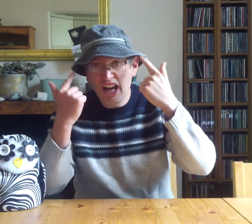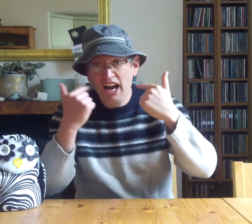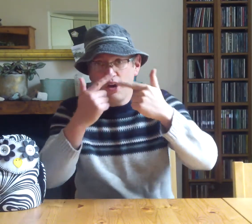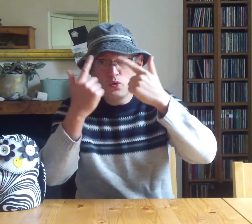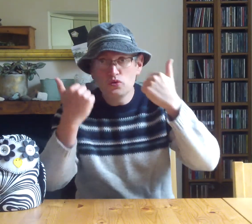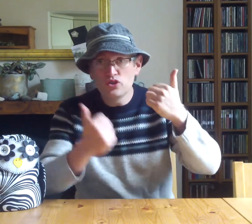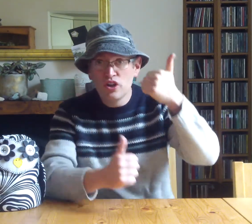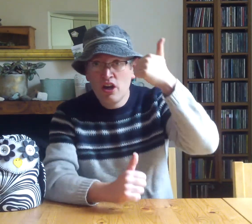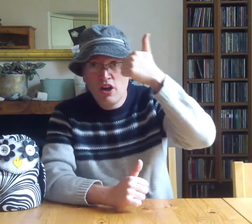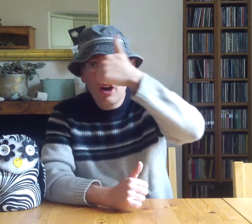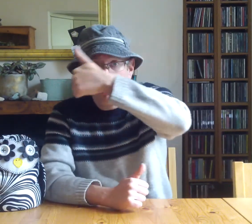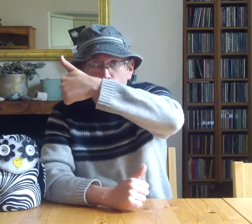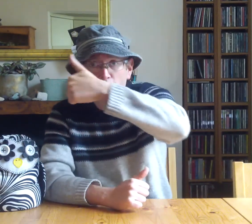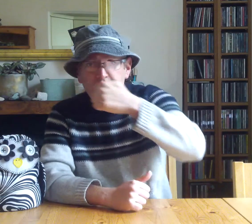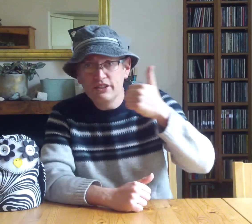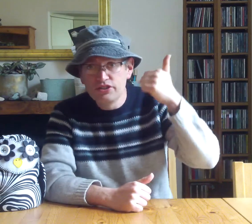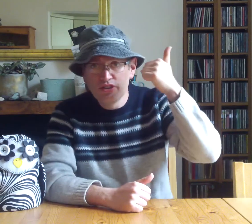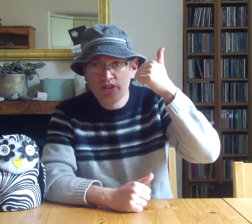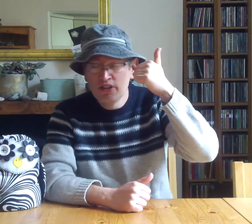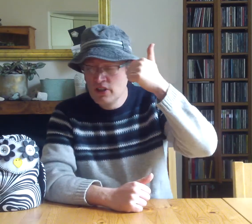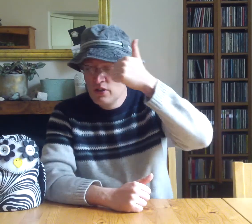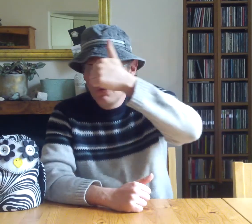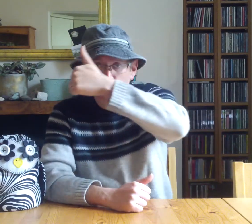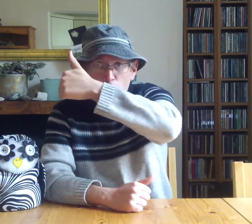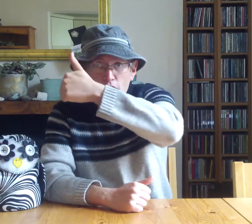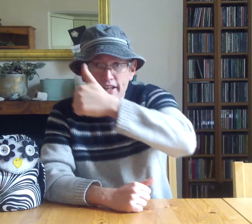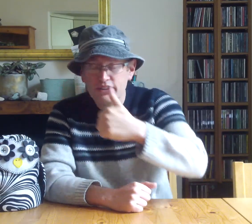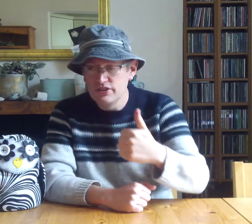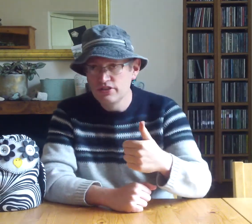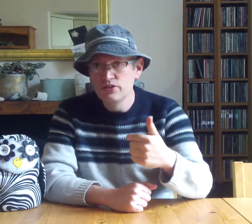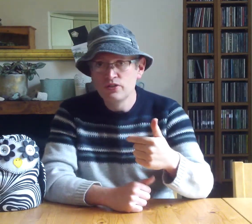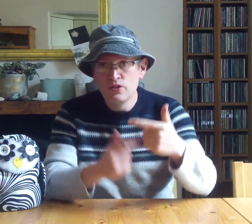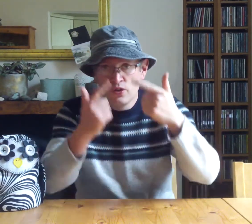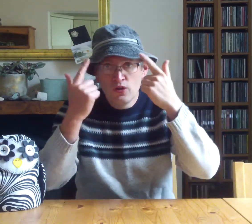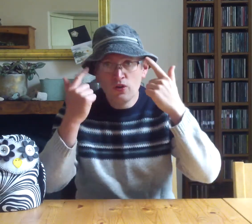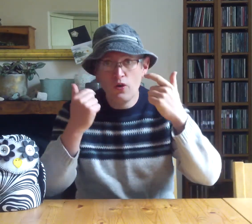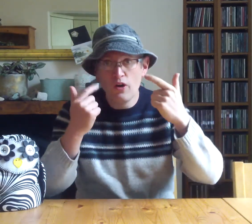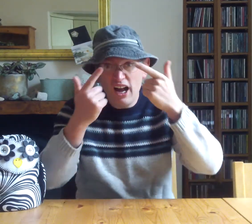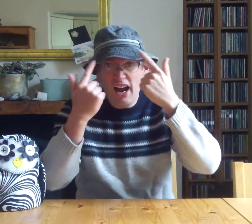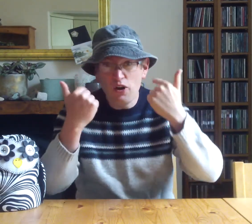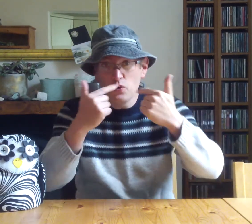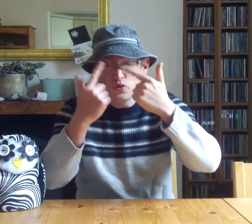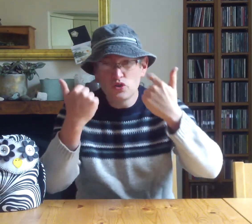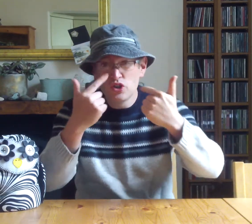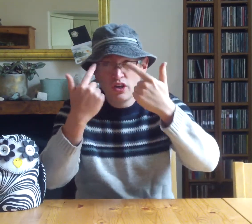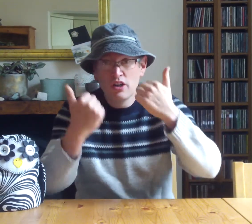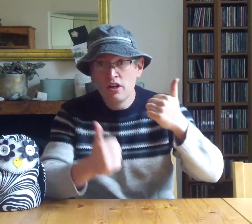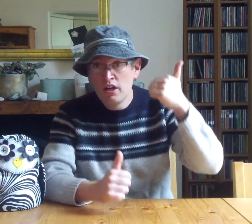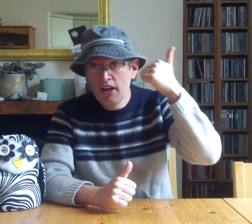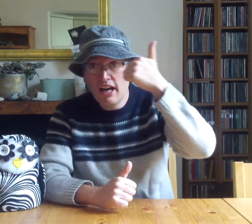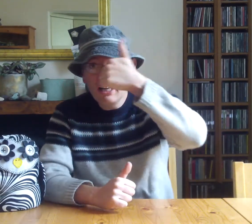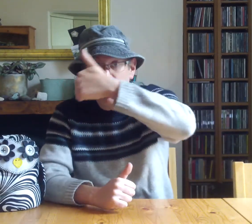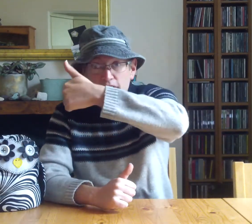Owls are wise. Wise. But owls are clever.